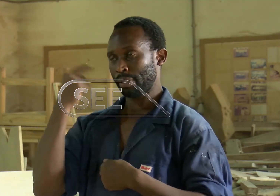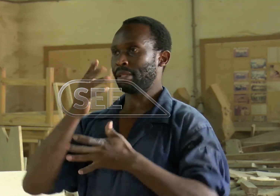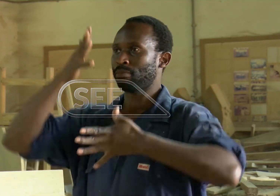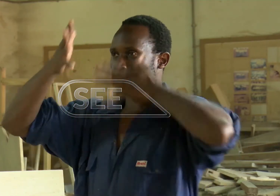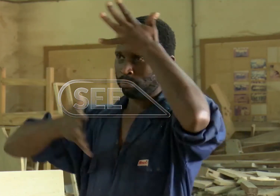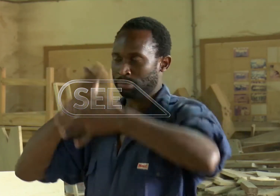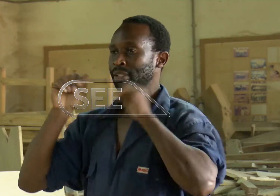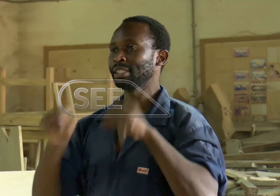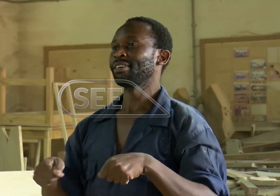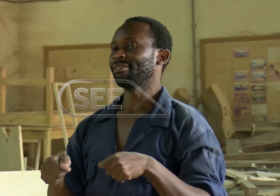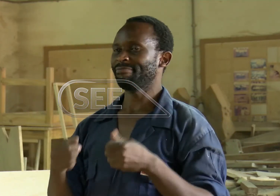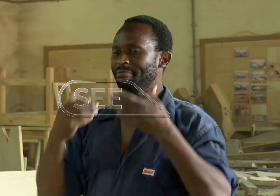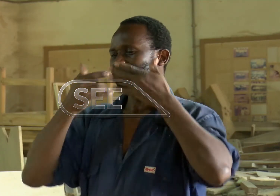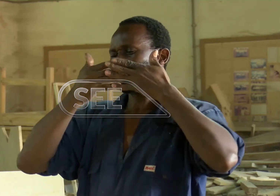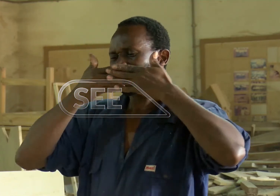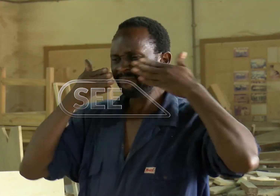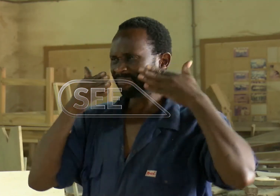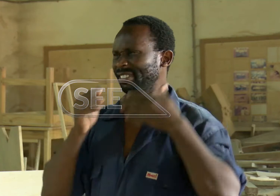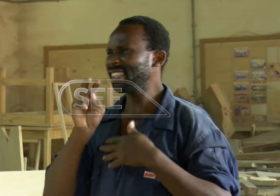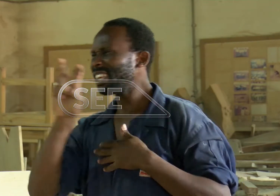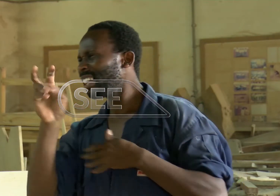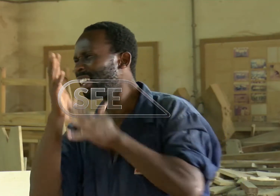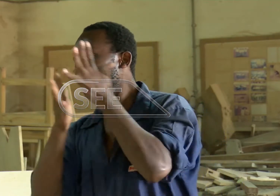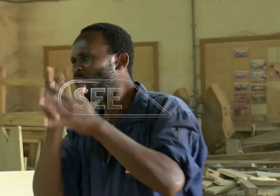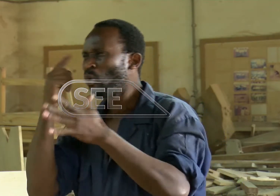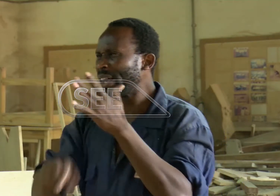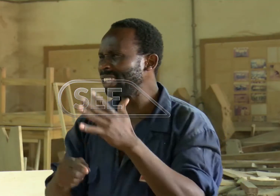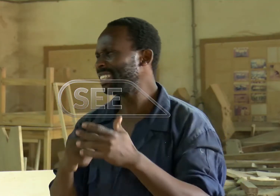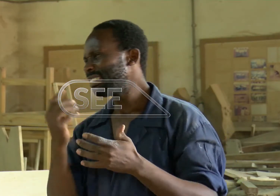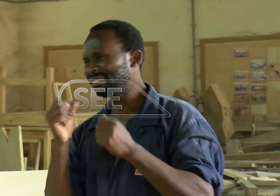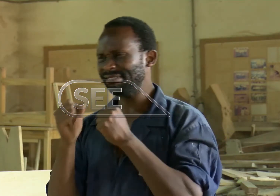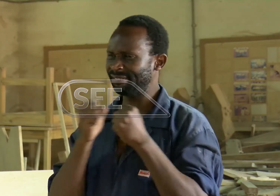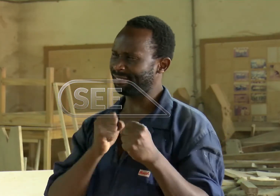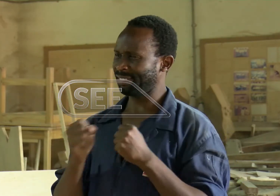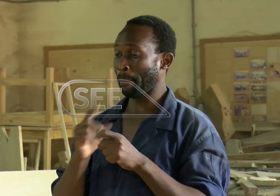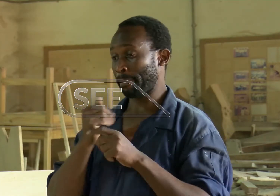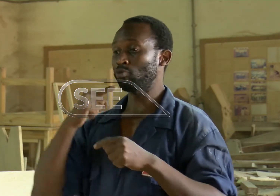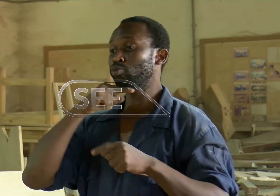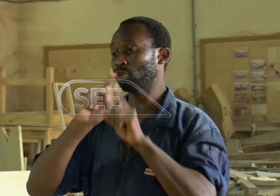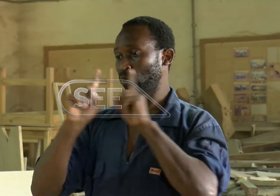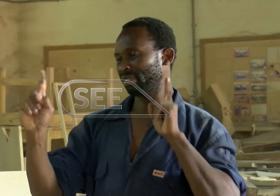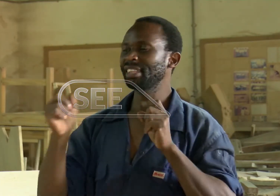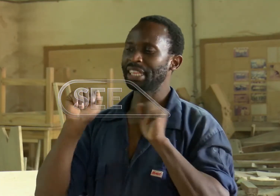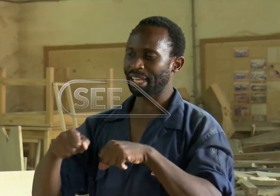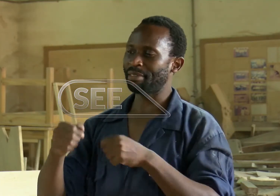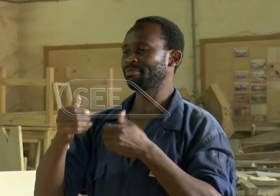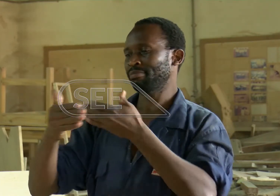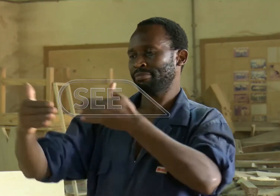But, you know, that is the Deaf culture. You really have to be, you really have to see what the Deaf